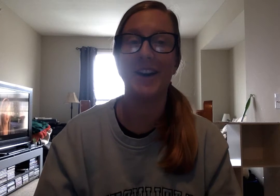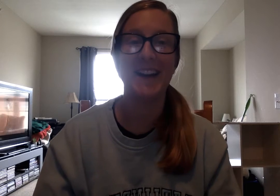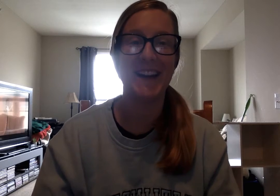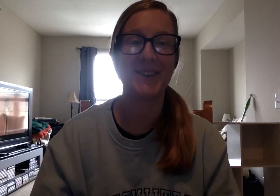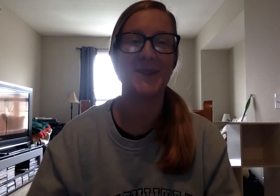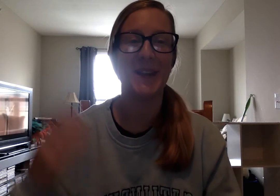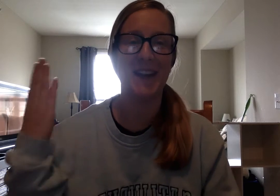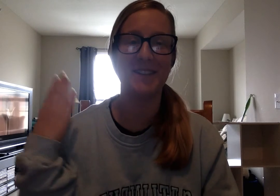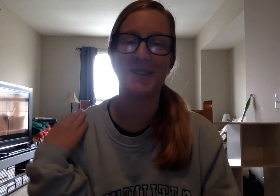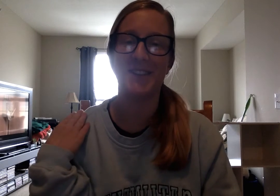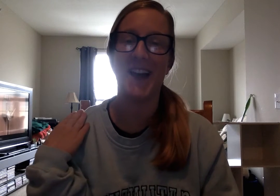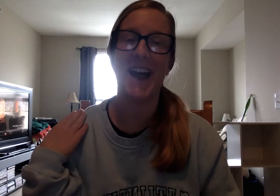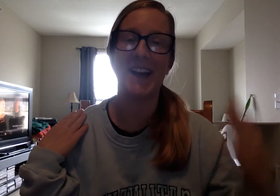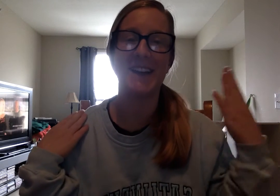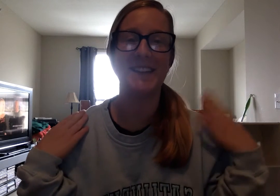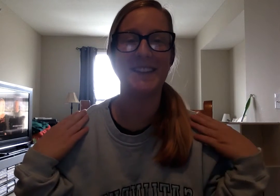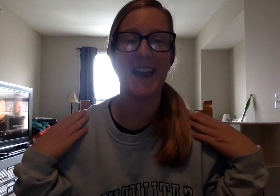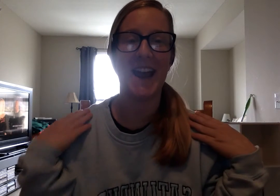Alright, next one we have flag, sag.